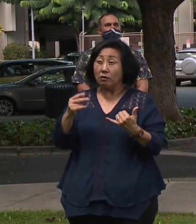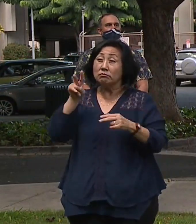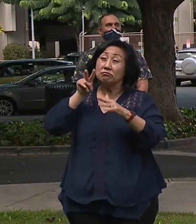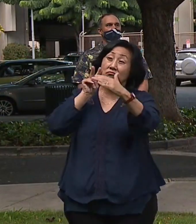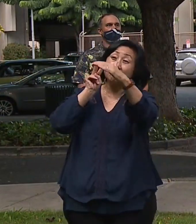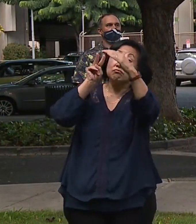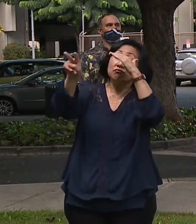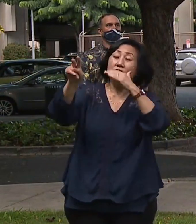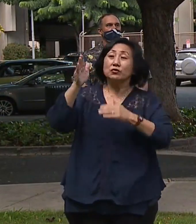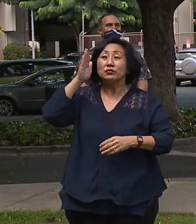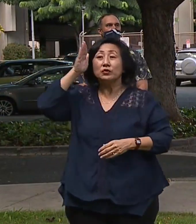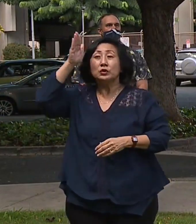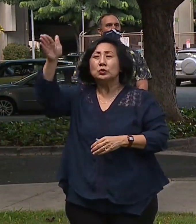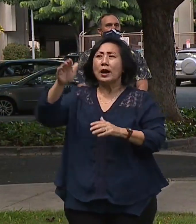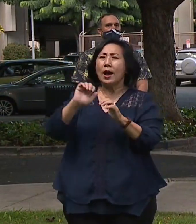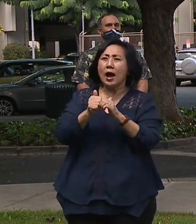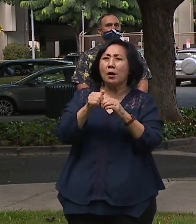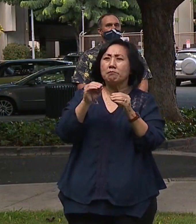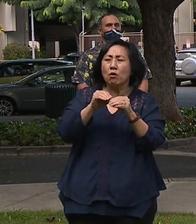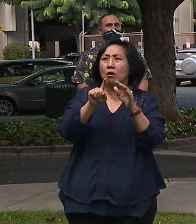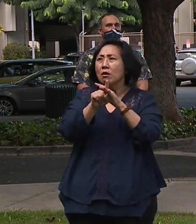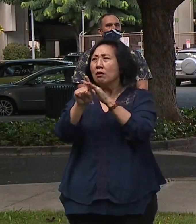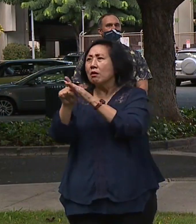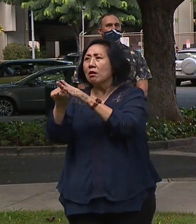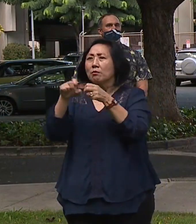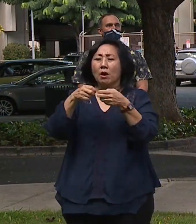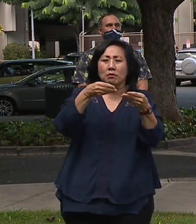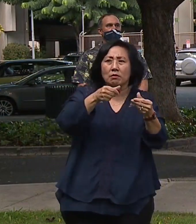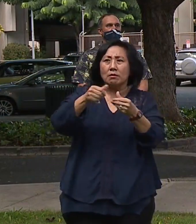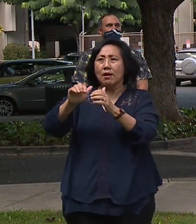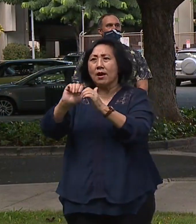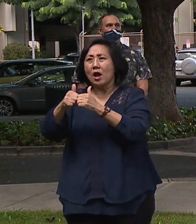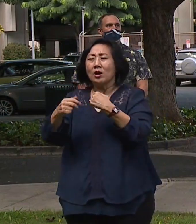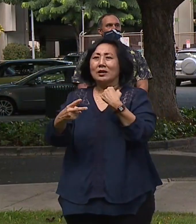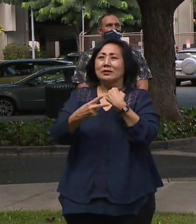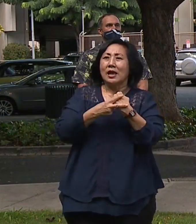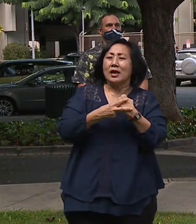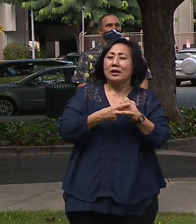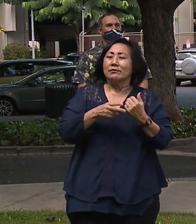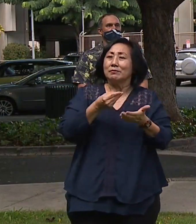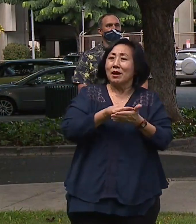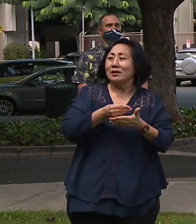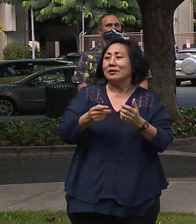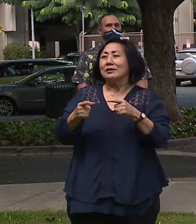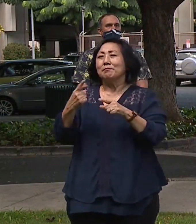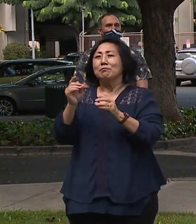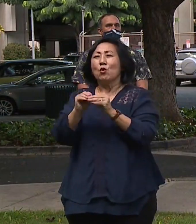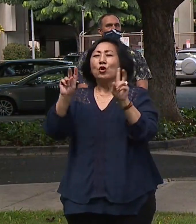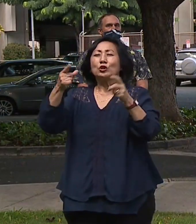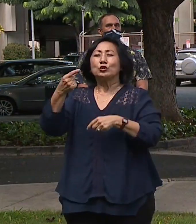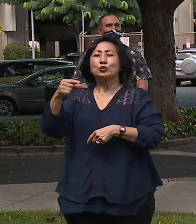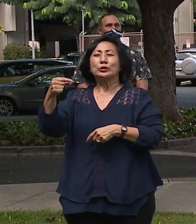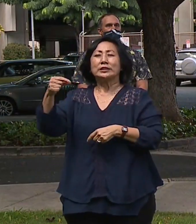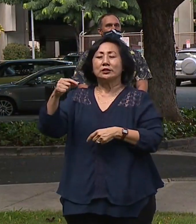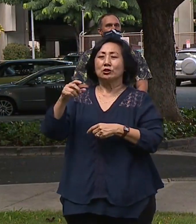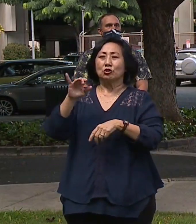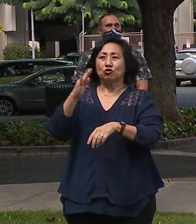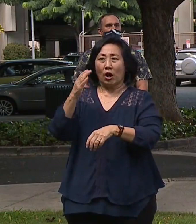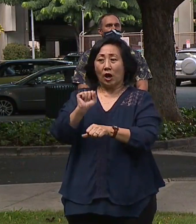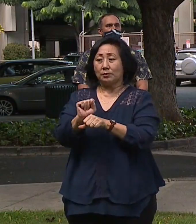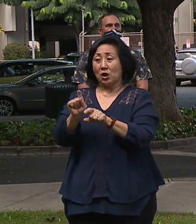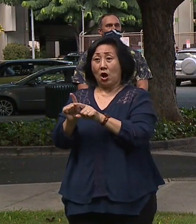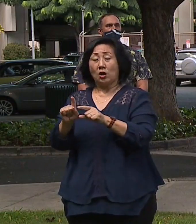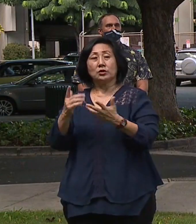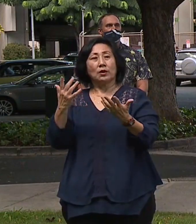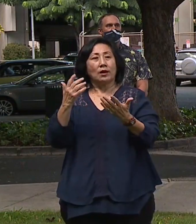future, as we look to solutions that are gonna create green jobs and also put green back in the city coffers in terms of